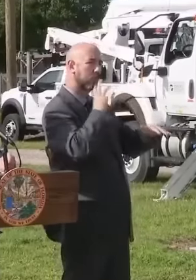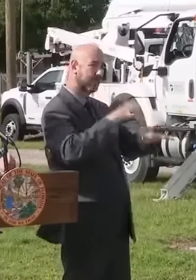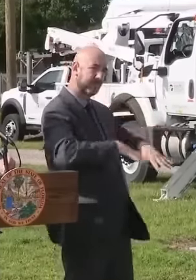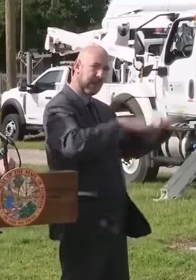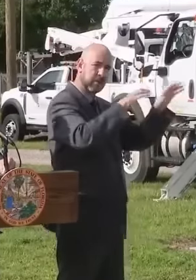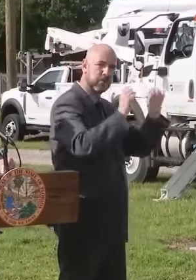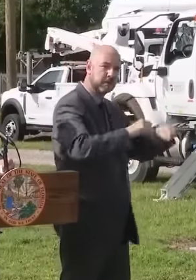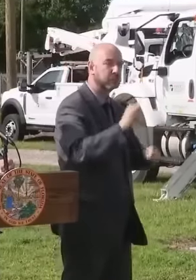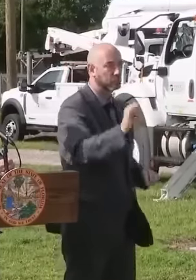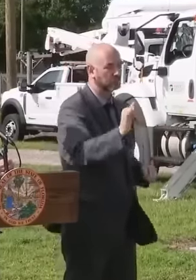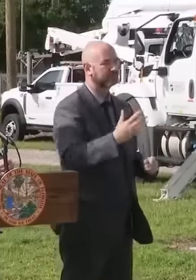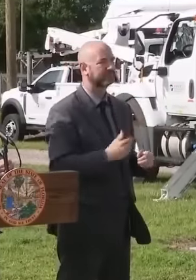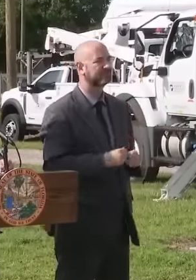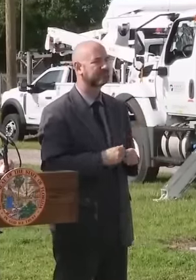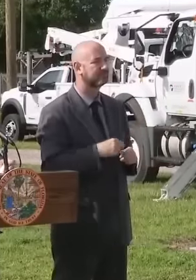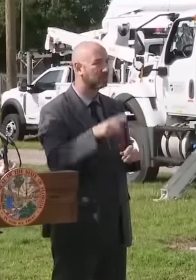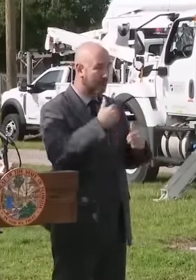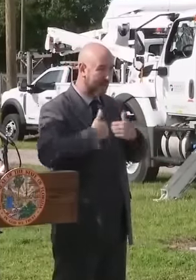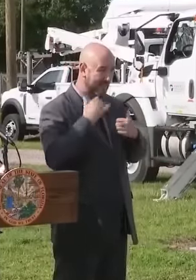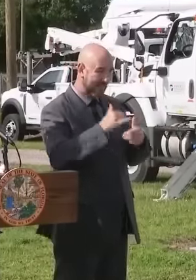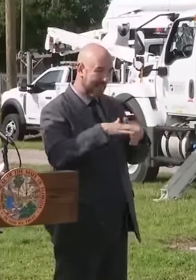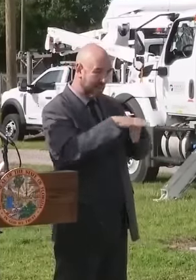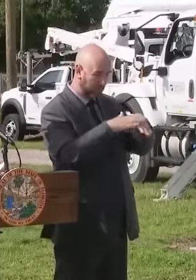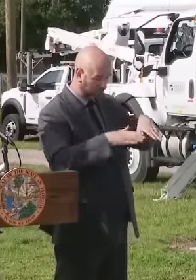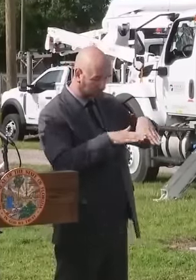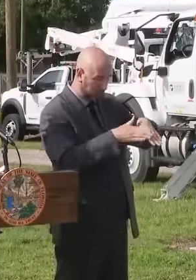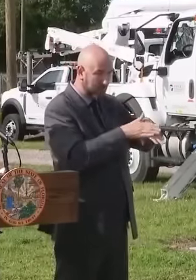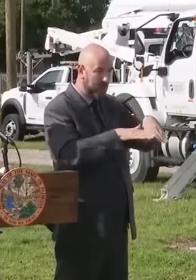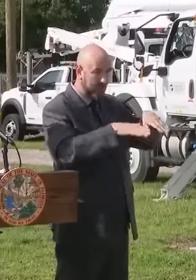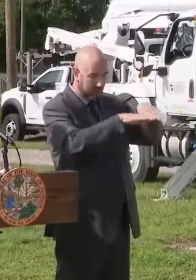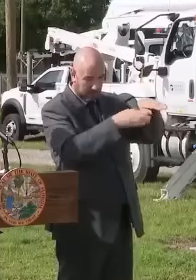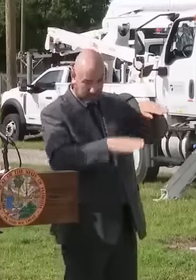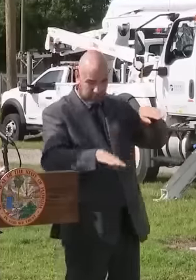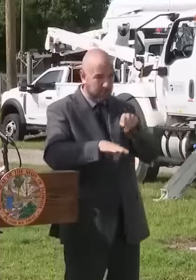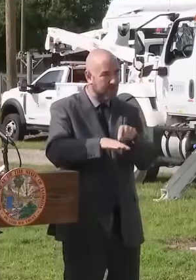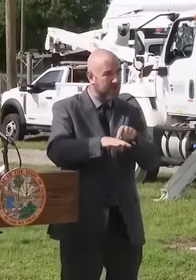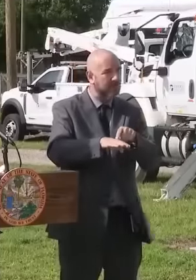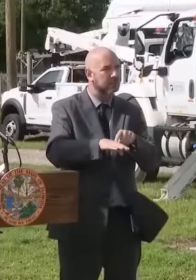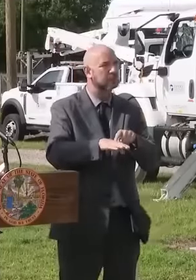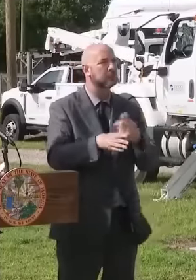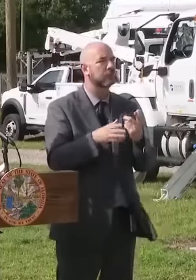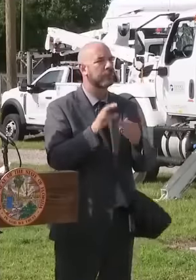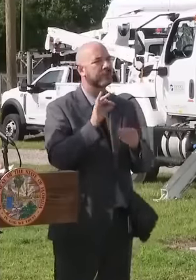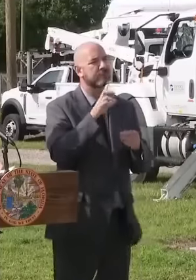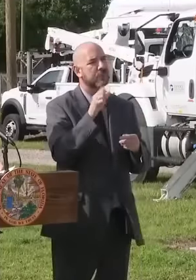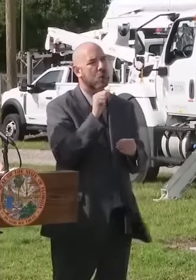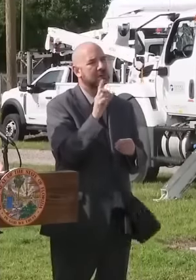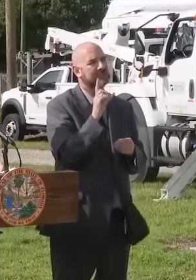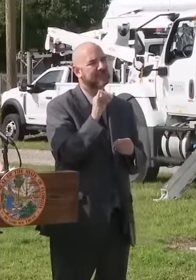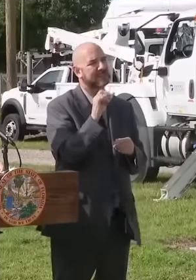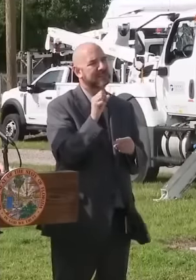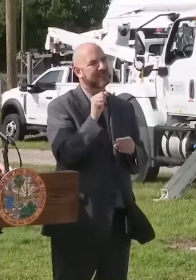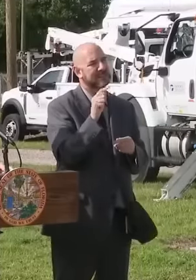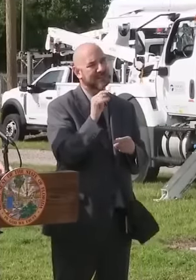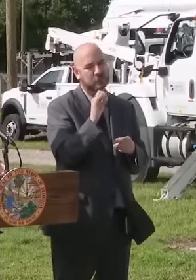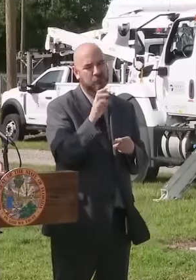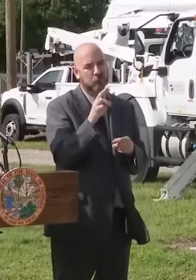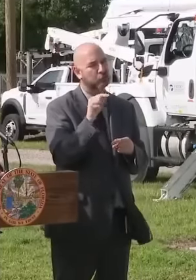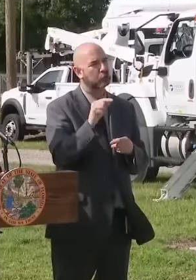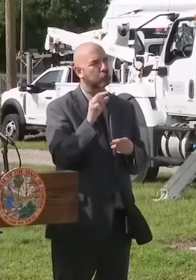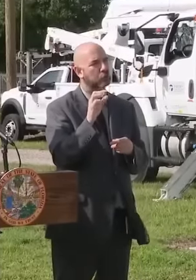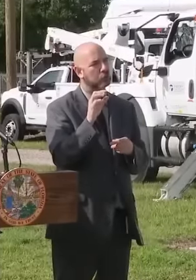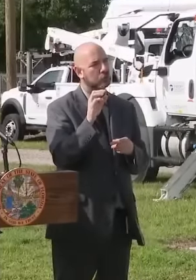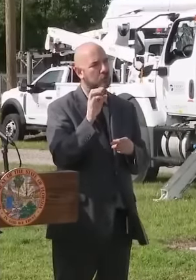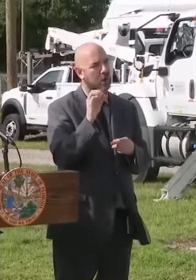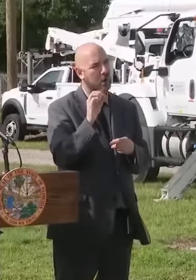visit floridaddisaster.org slash no, that's K-N-O-W, to find out if you live in an evacuation zone so you can make